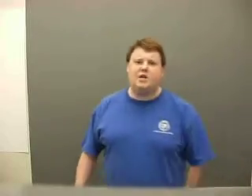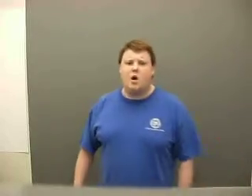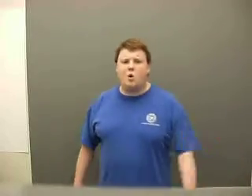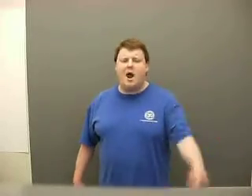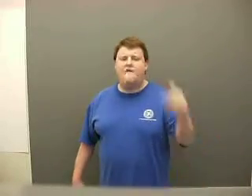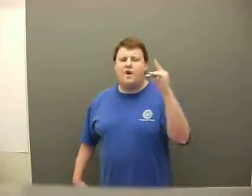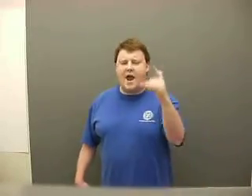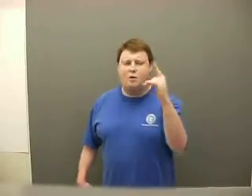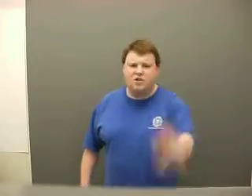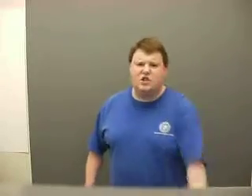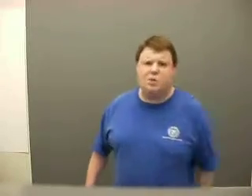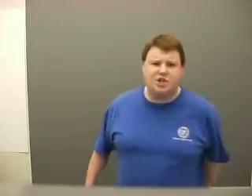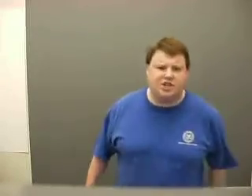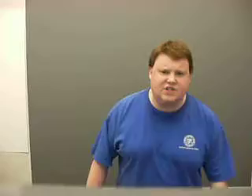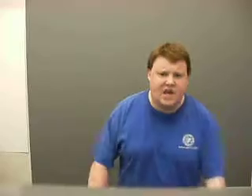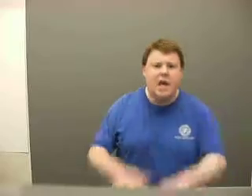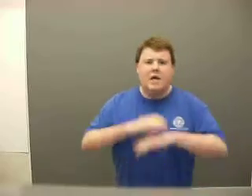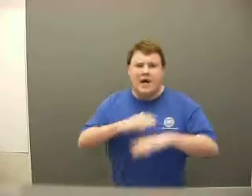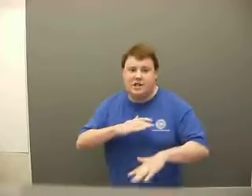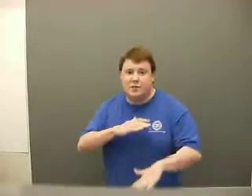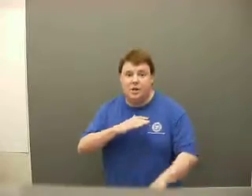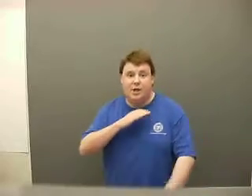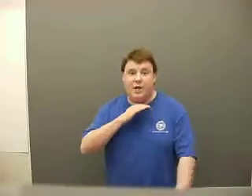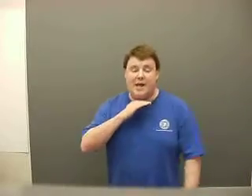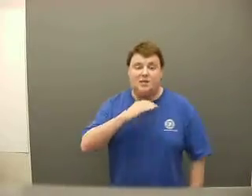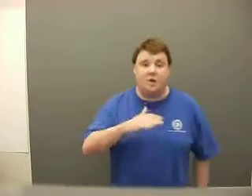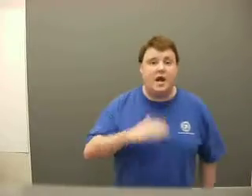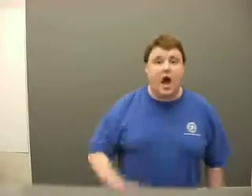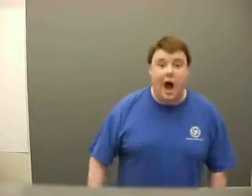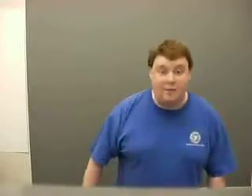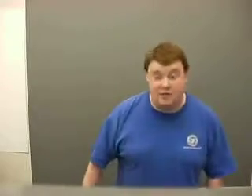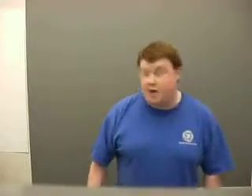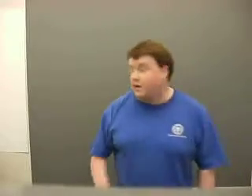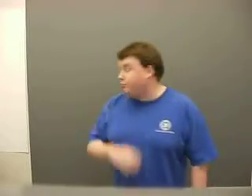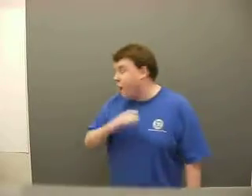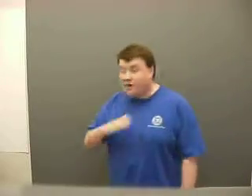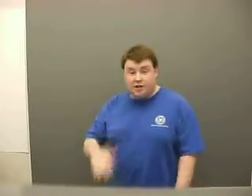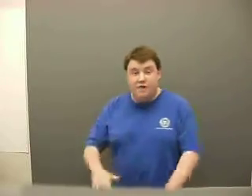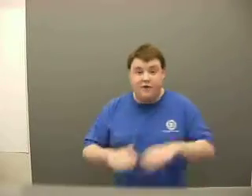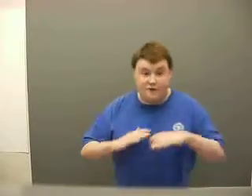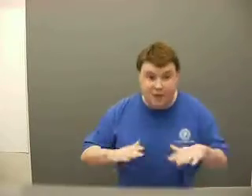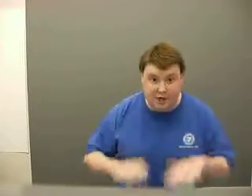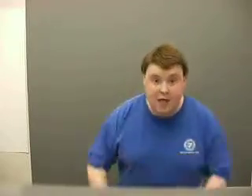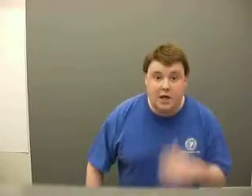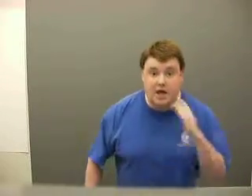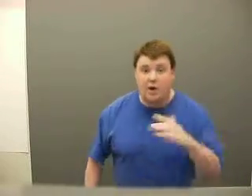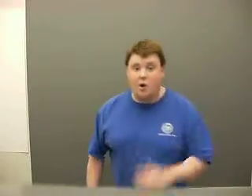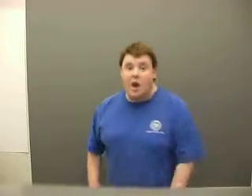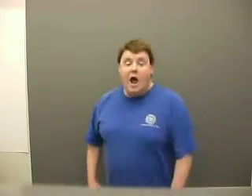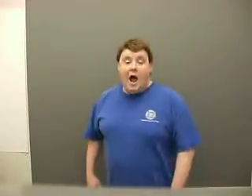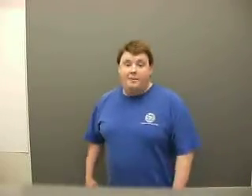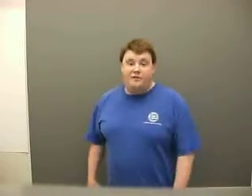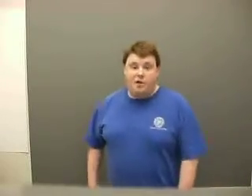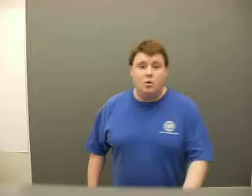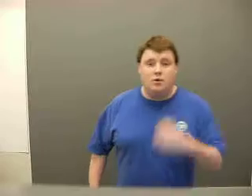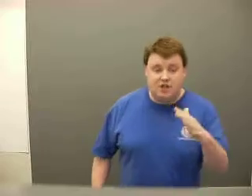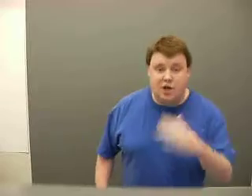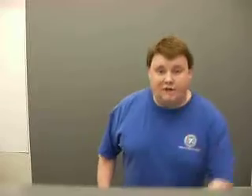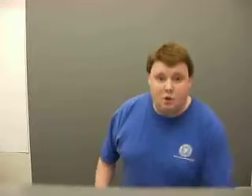And don't ever hate on someone just because they got a disability. And that's okay. I was a product of fertility. Y'all know I'm giving you the stuff to